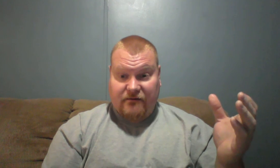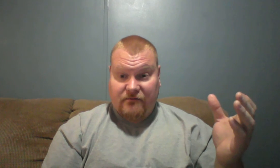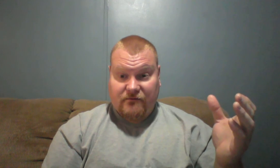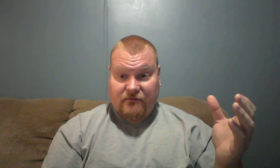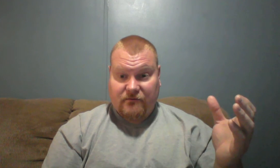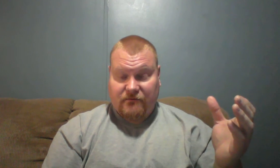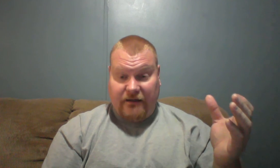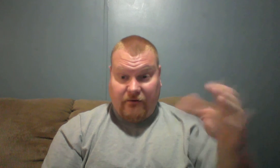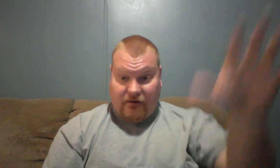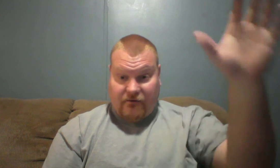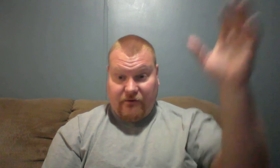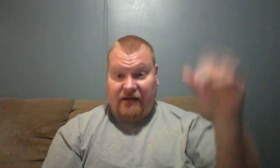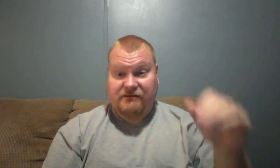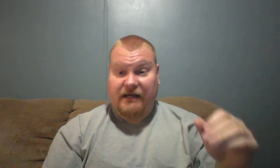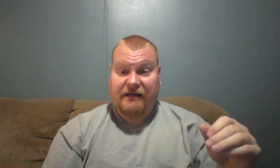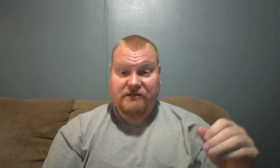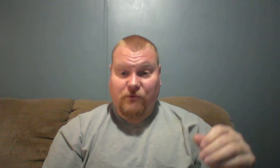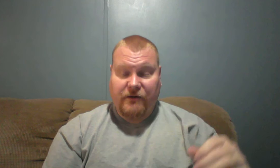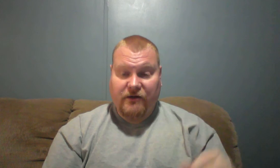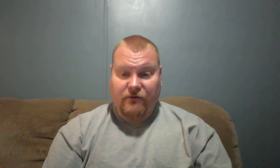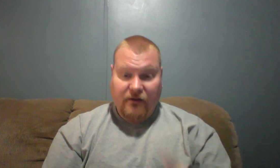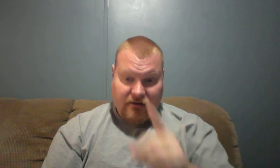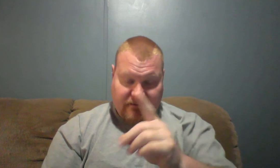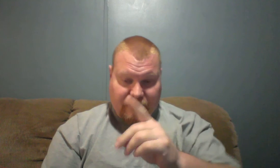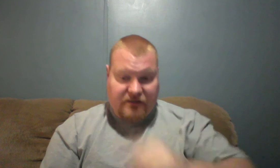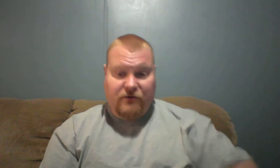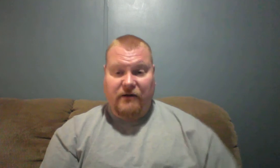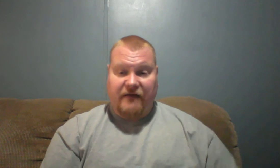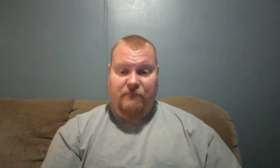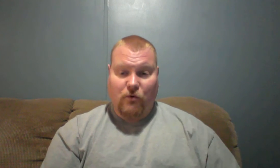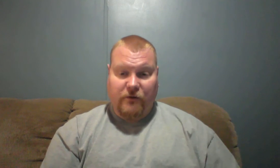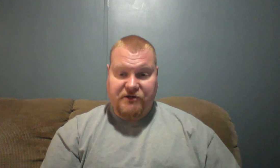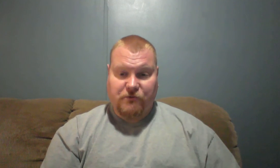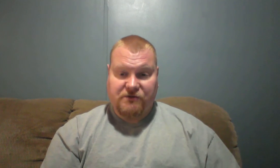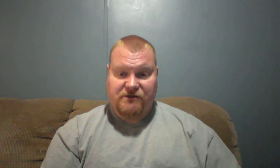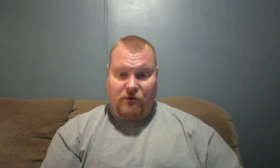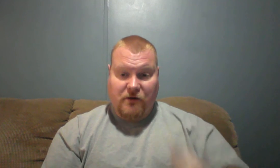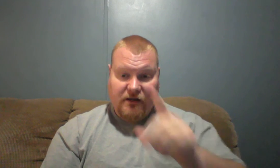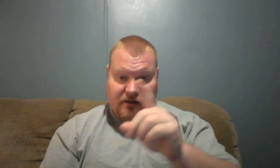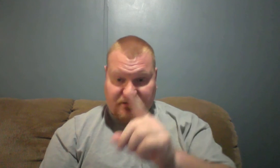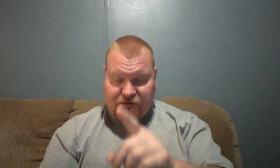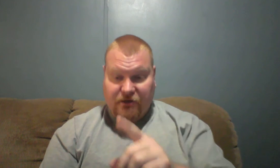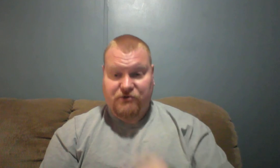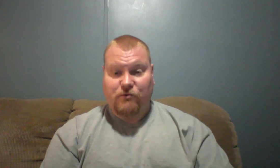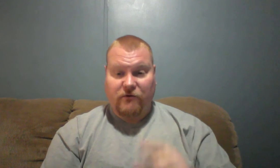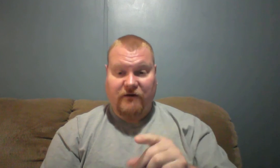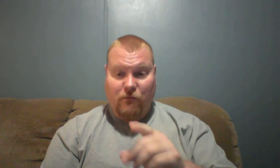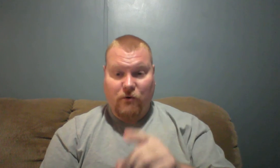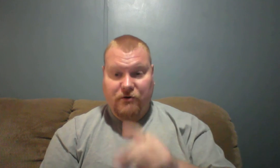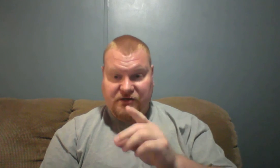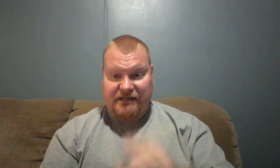they don't care to throw it out say hey this is what we do but they're going to have more rituals so spiritual warfare warriors that listen